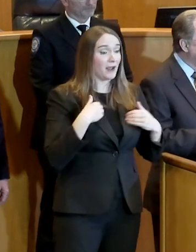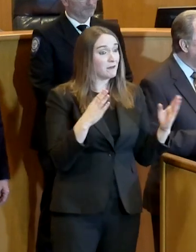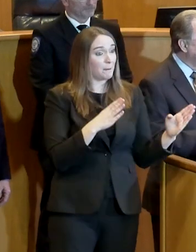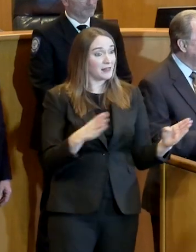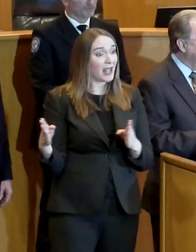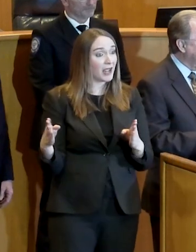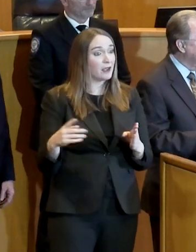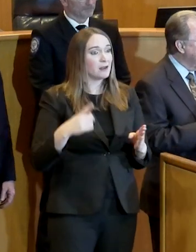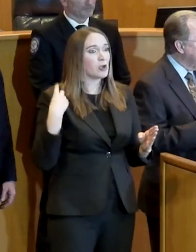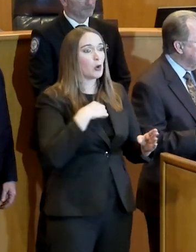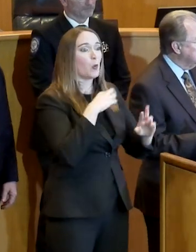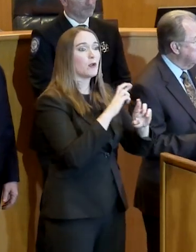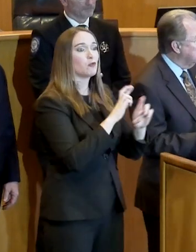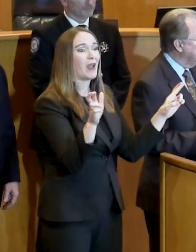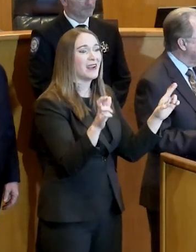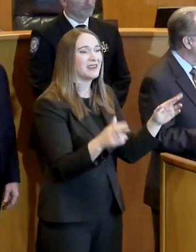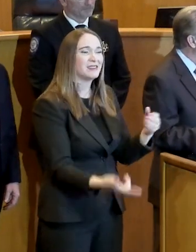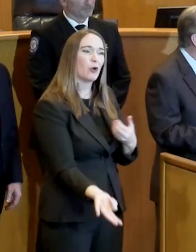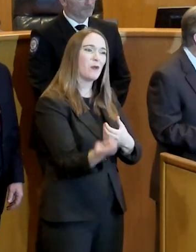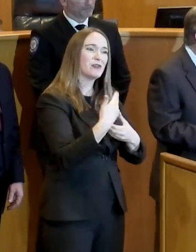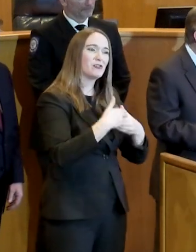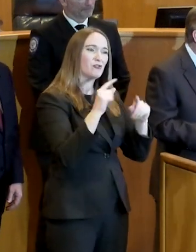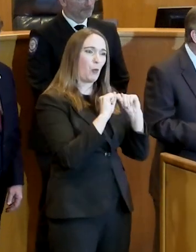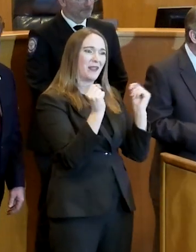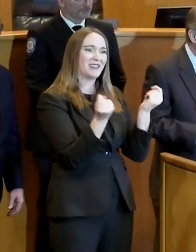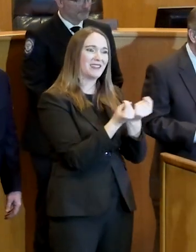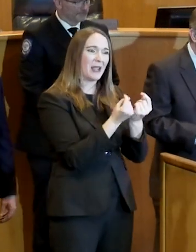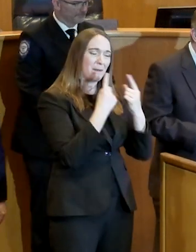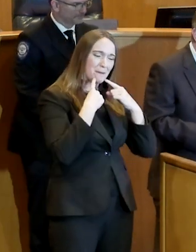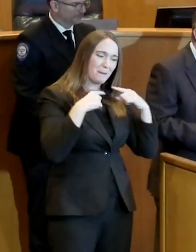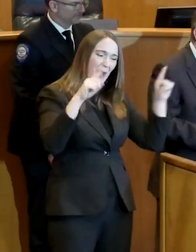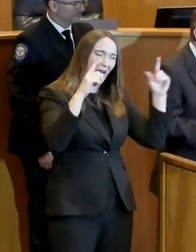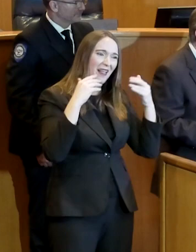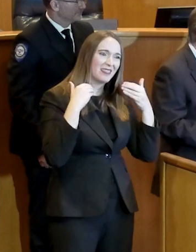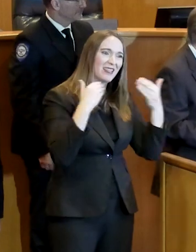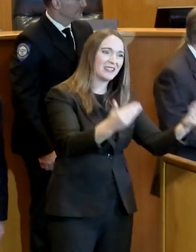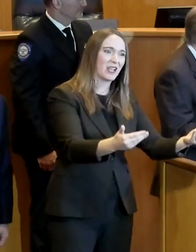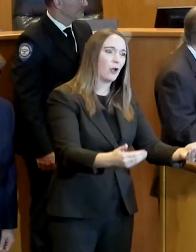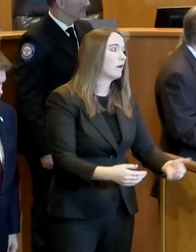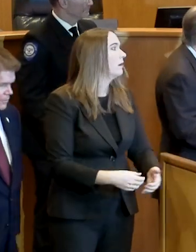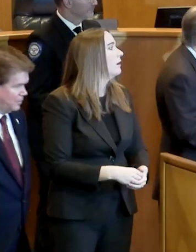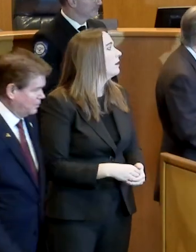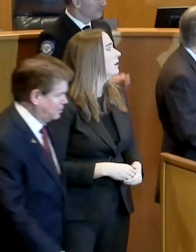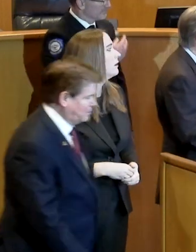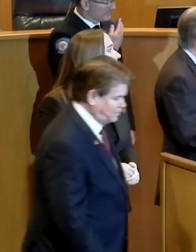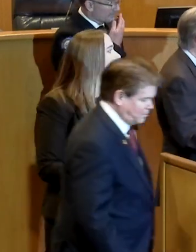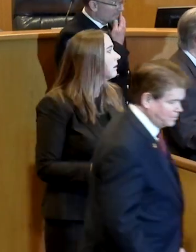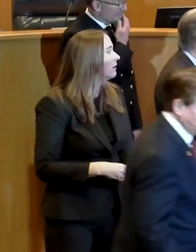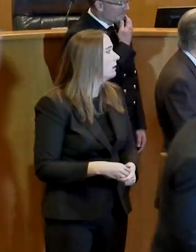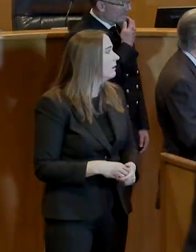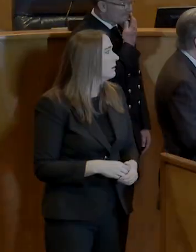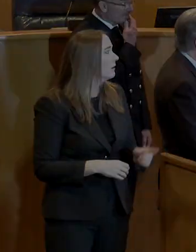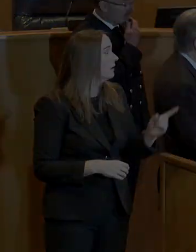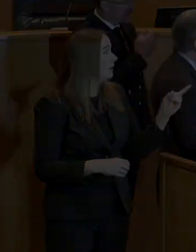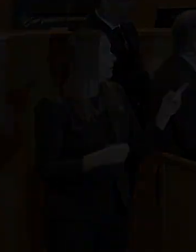just help us join the team, and let's get through this. Thank you all. Actually, there's several other questions, but I can address them during the show.